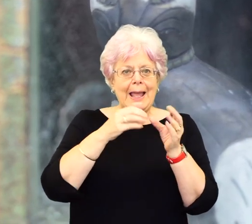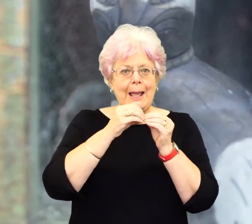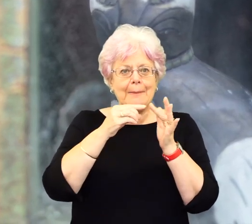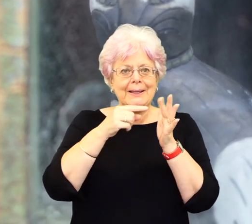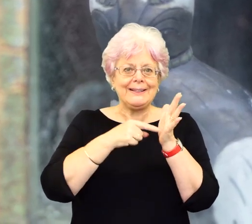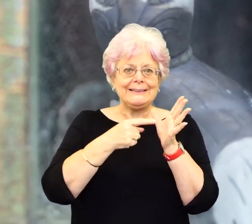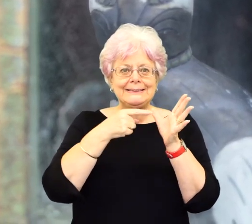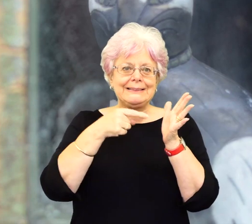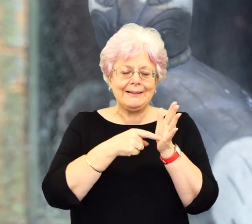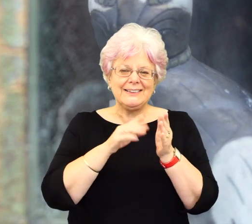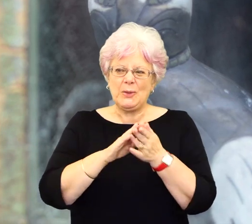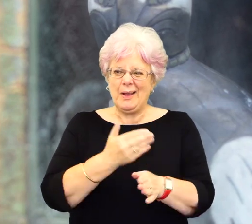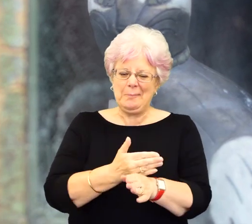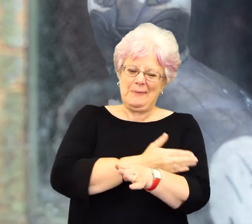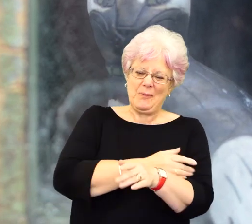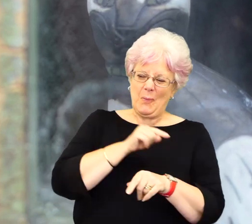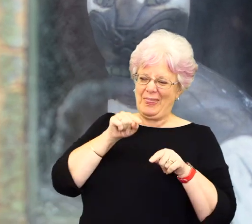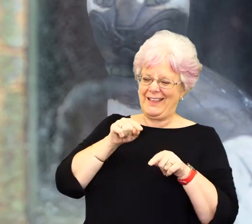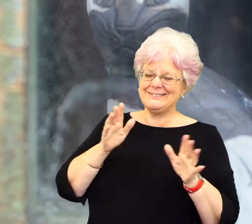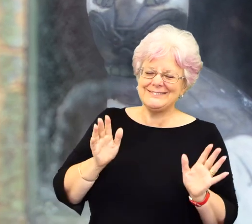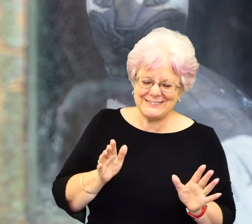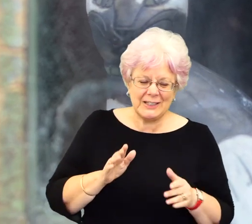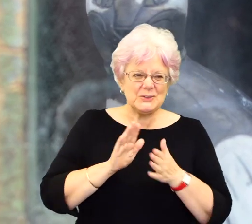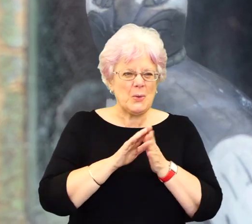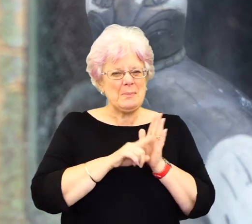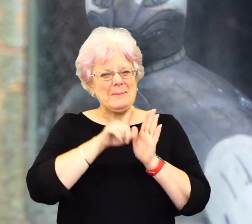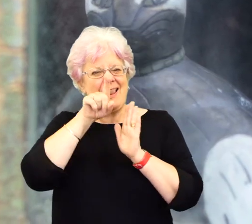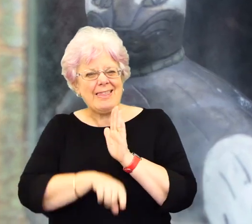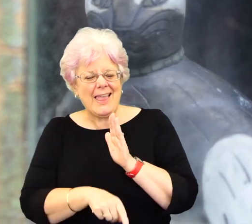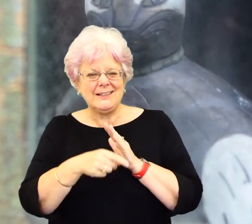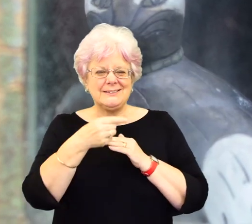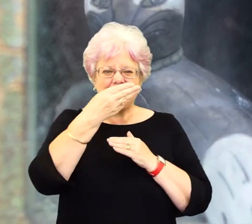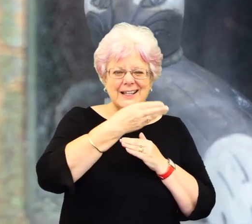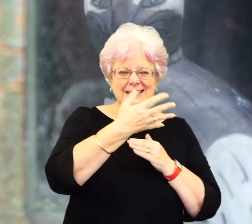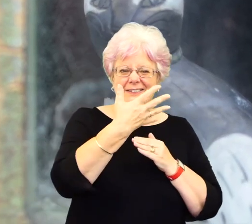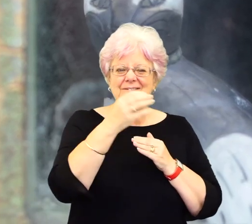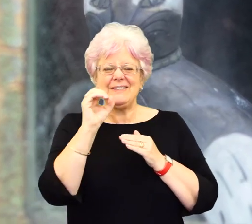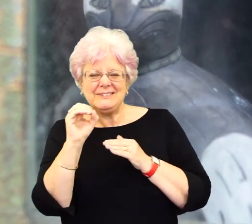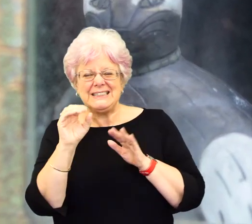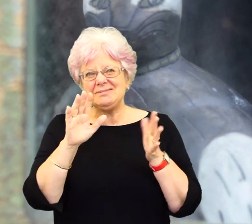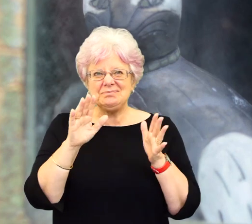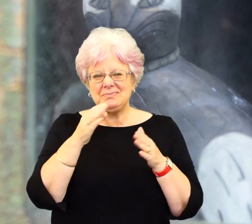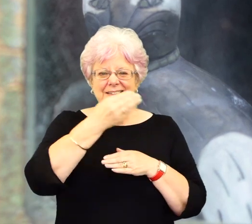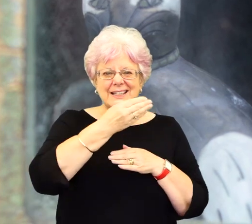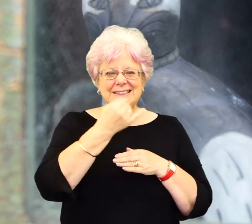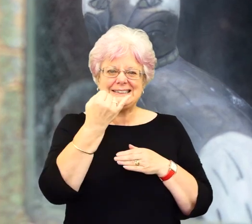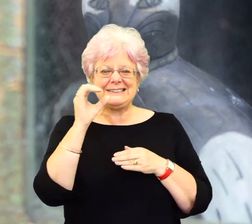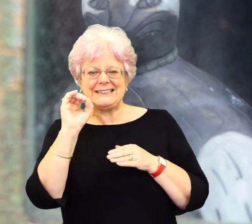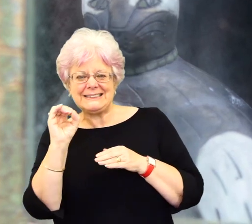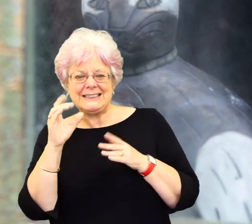habitat. Sort of had a pre-habitat habitat in Swansea in probably the late 50s, early 60s. Oh, interesting. So,